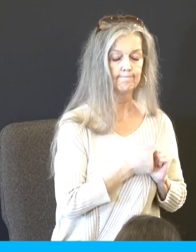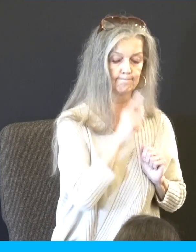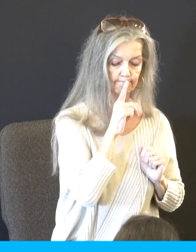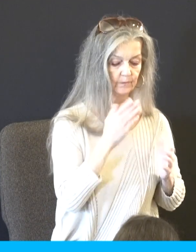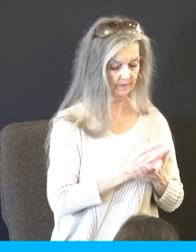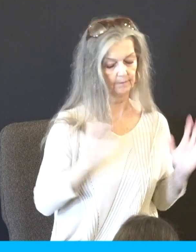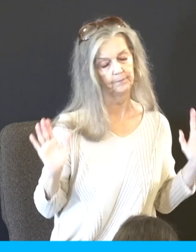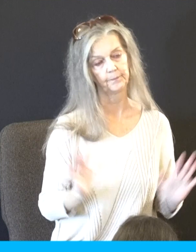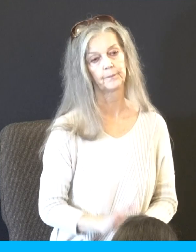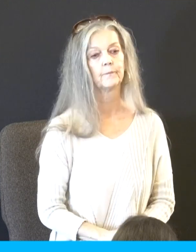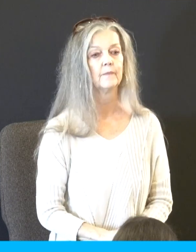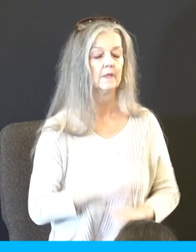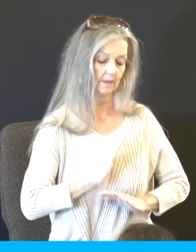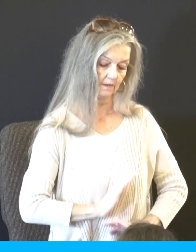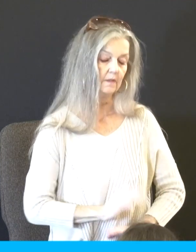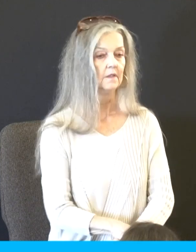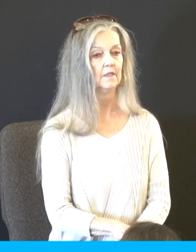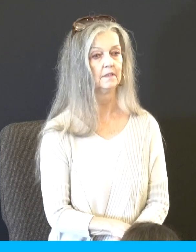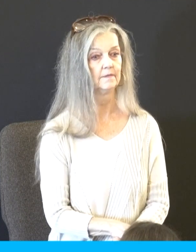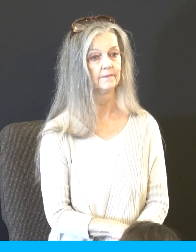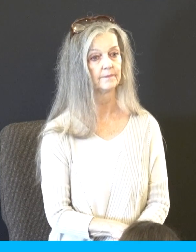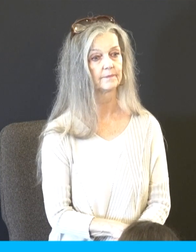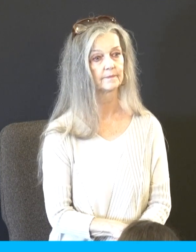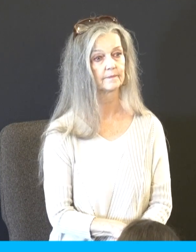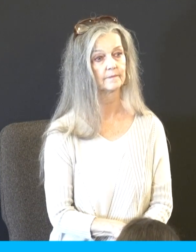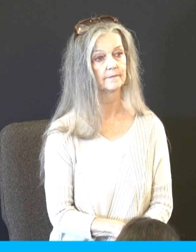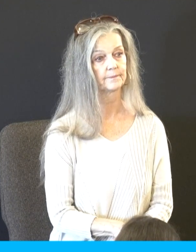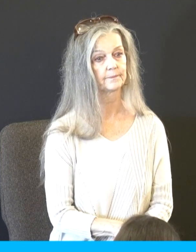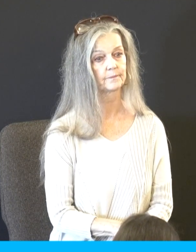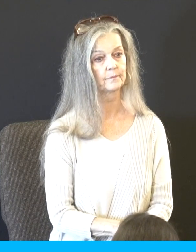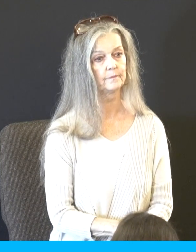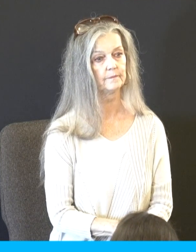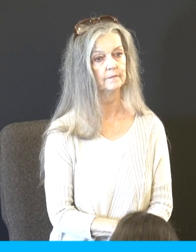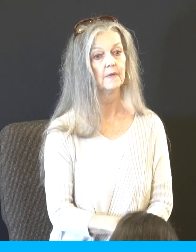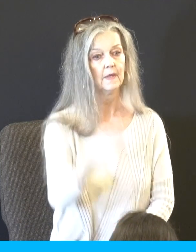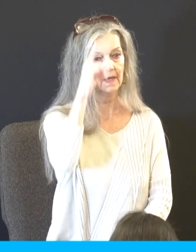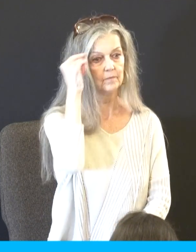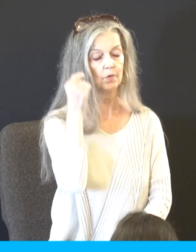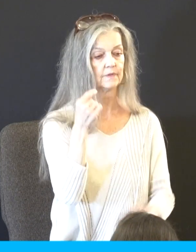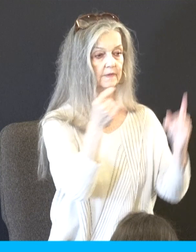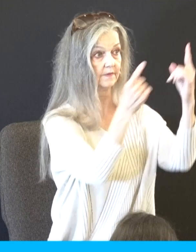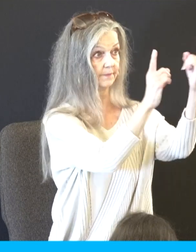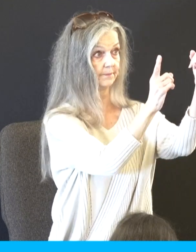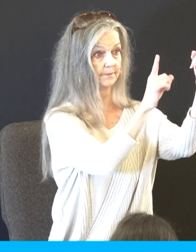insufficient, whatever those words were, of which he thought to do unto his people. And Moses turned, figuring he'd solve the problem.